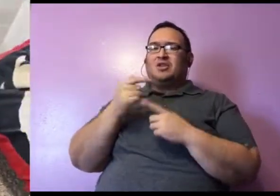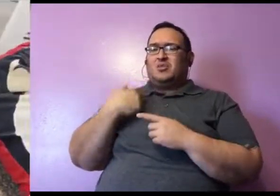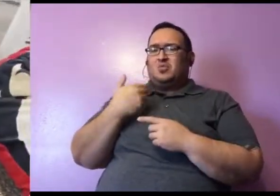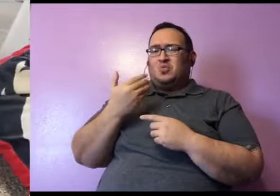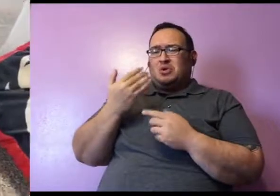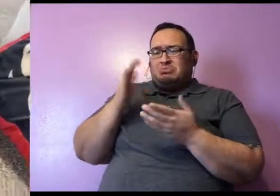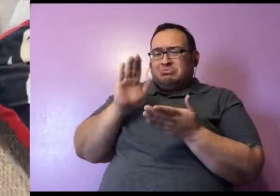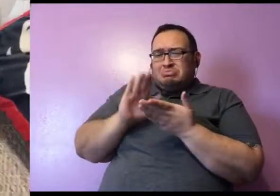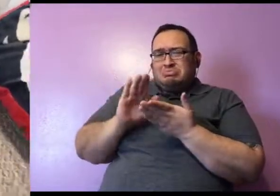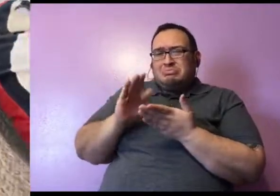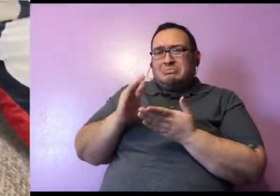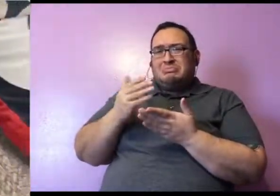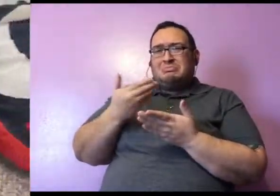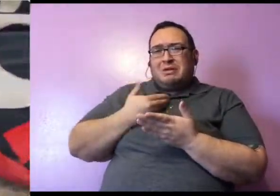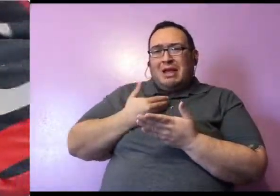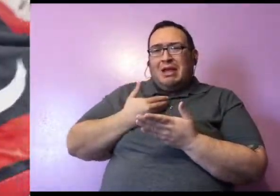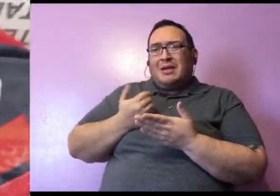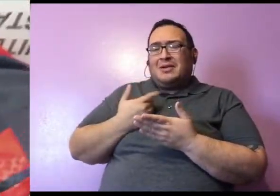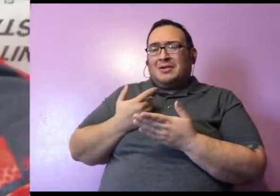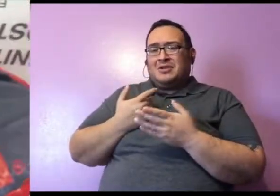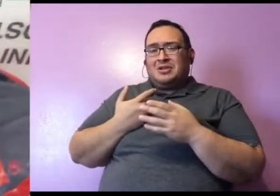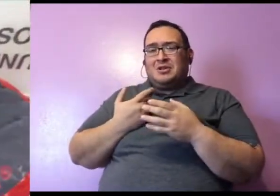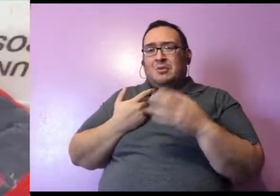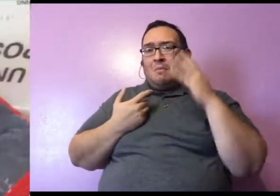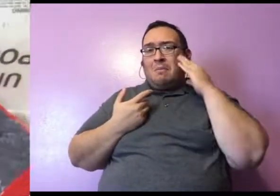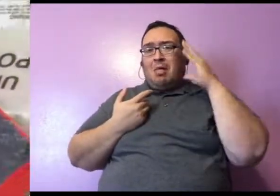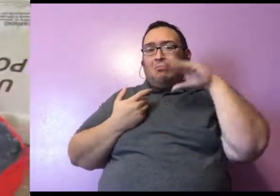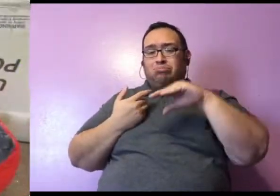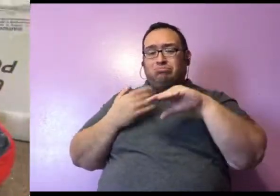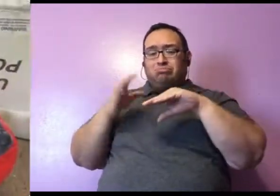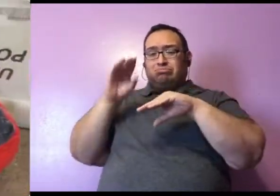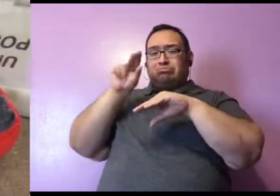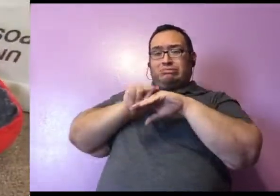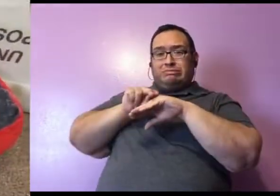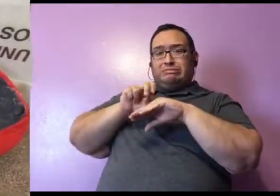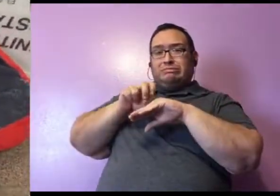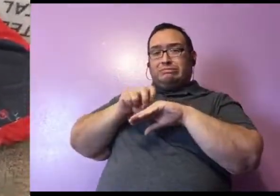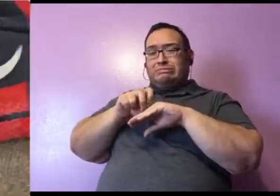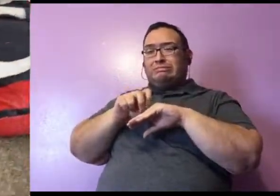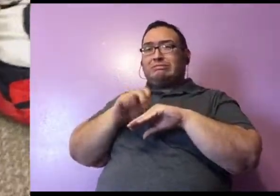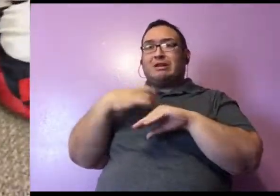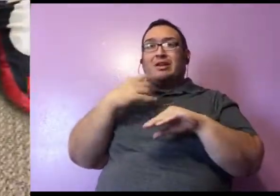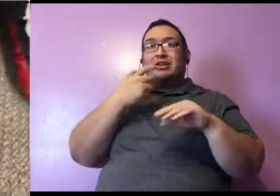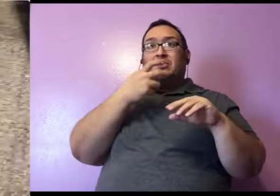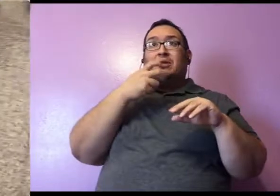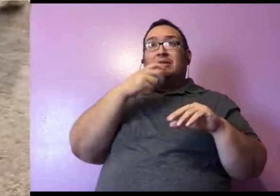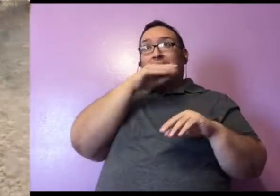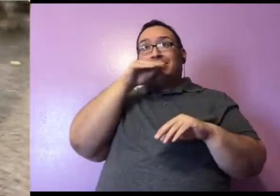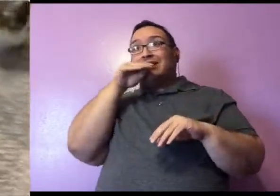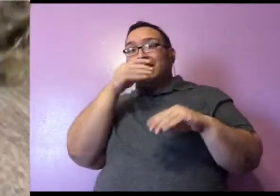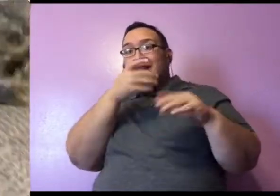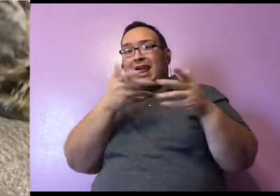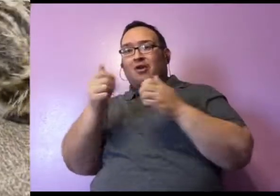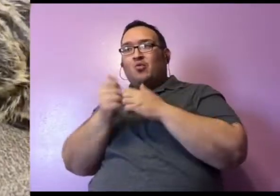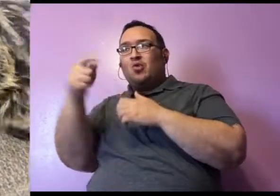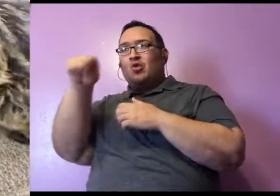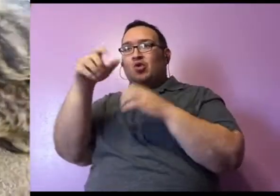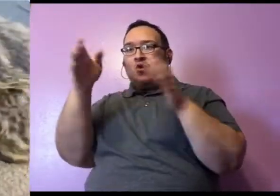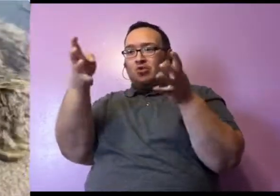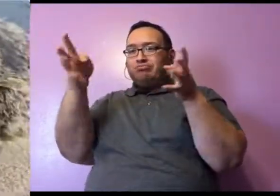was really little, she would sleep on top of it and she plays with it and sometimes she carries it around her enclosure and she does